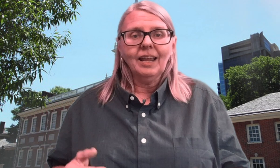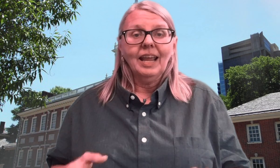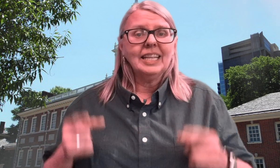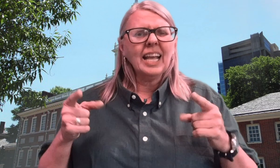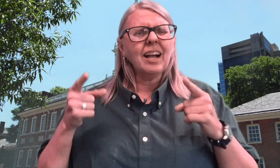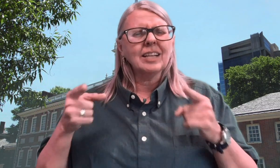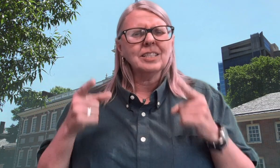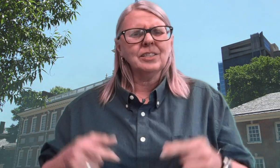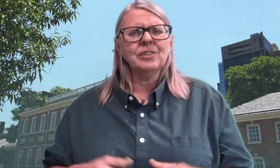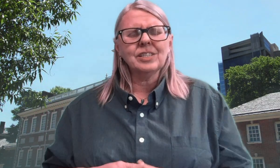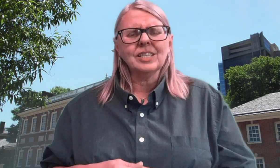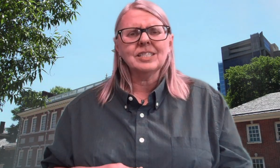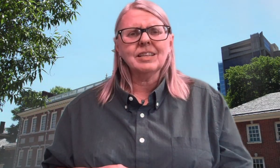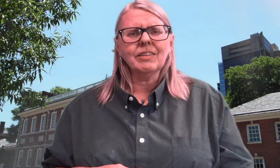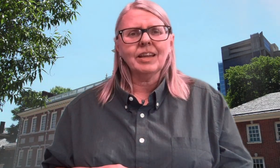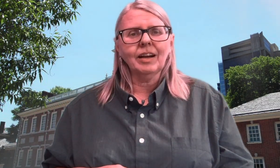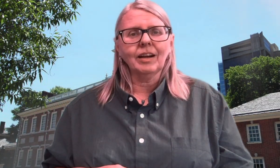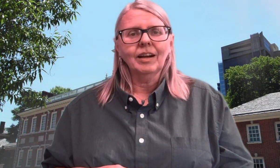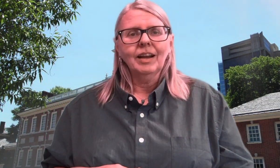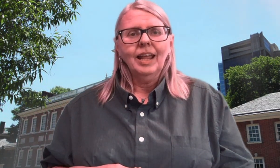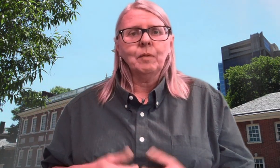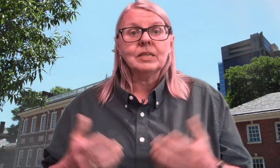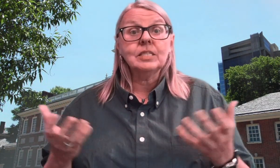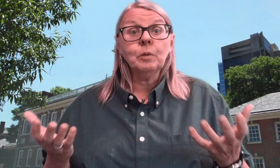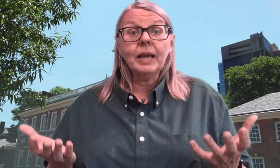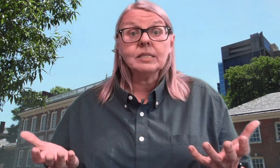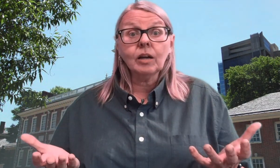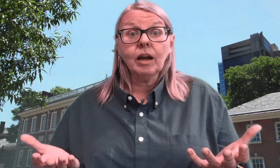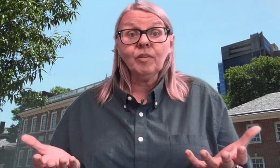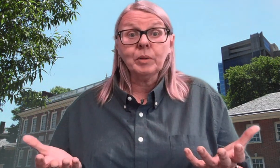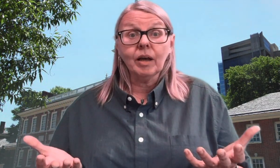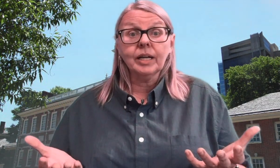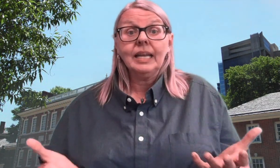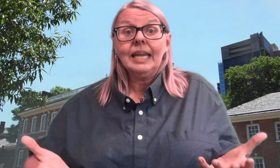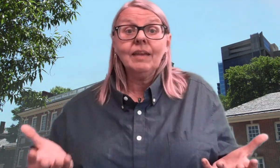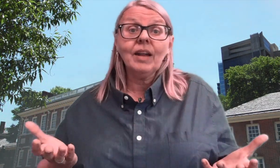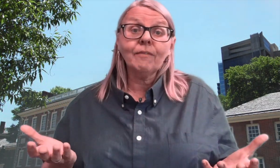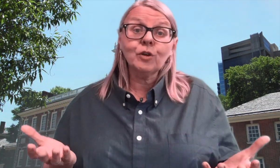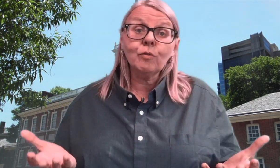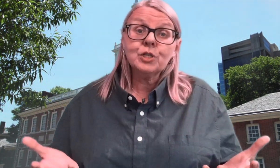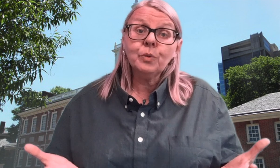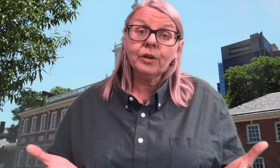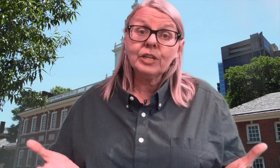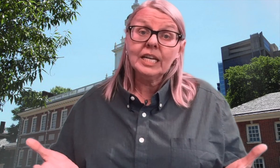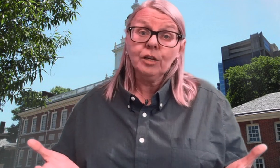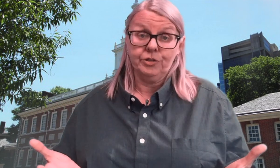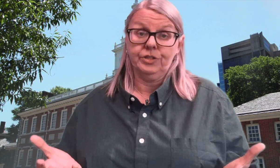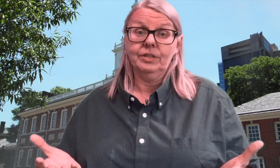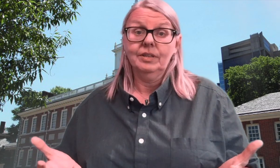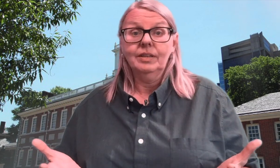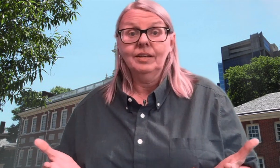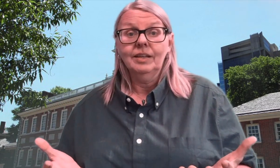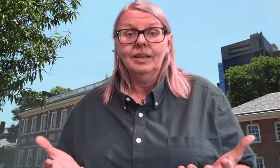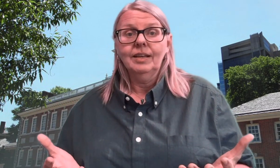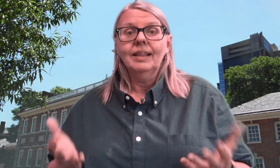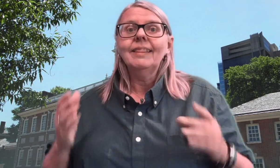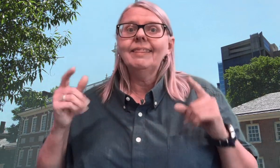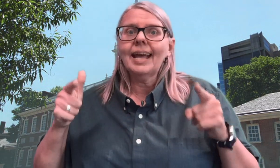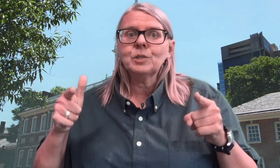And that constitution is still there. And we still base our government on it even after over 200 years. That's why